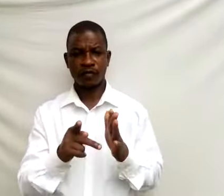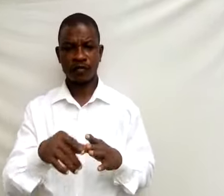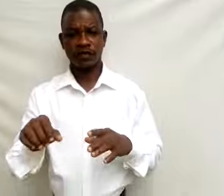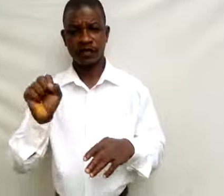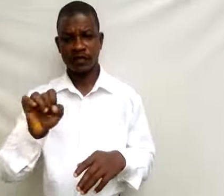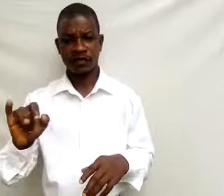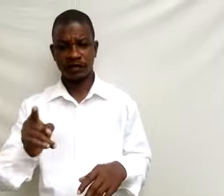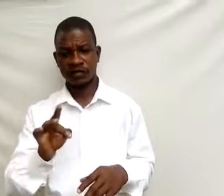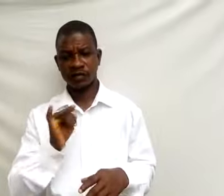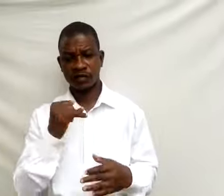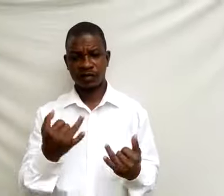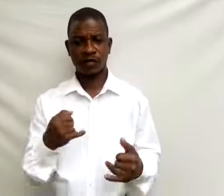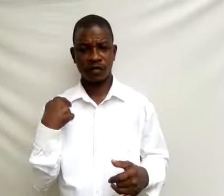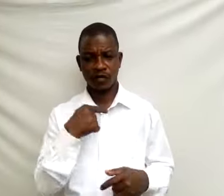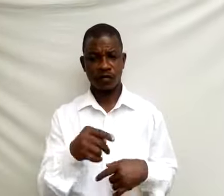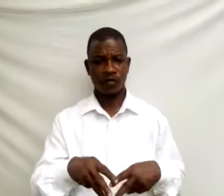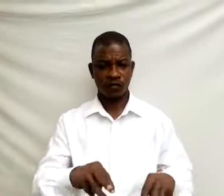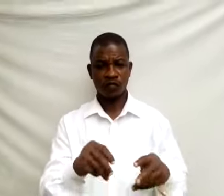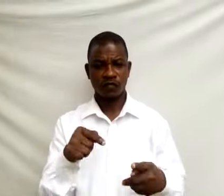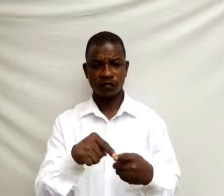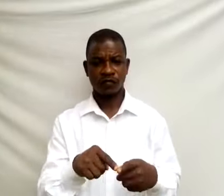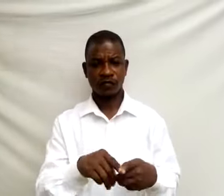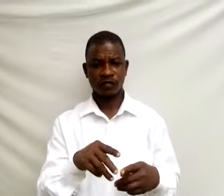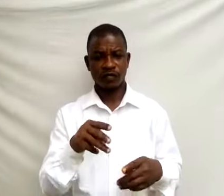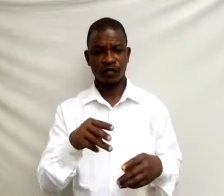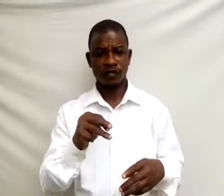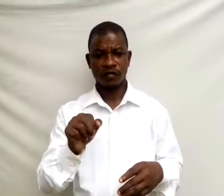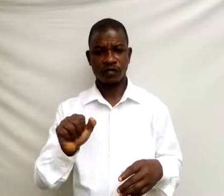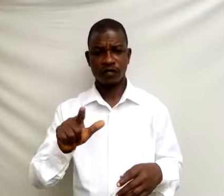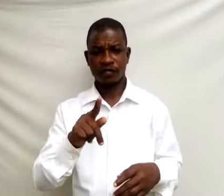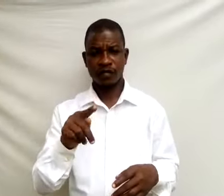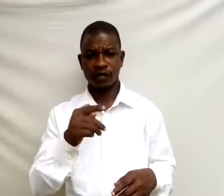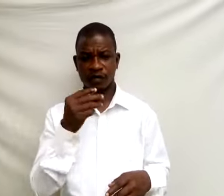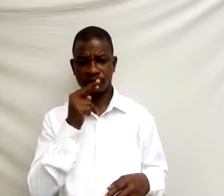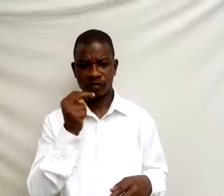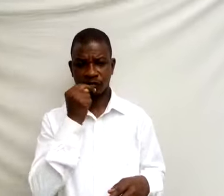Now we move to malnutrition and mortality.